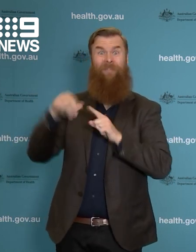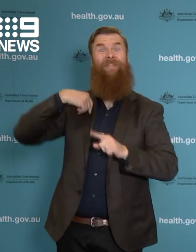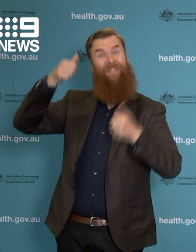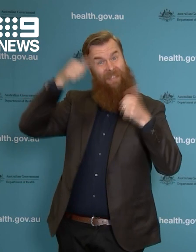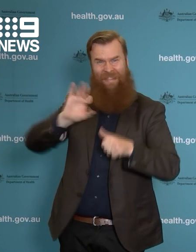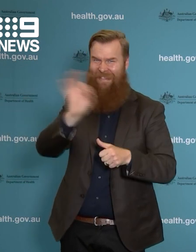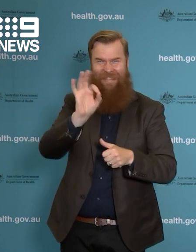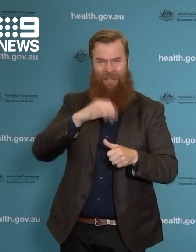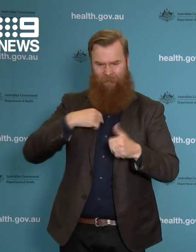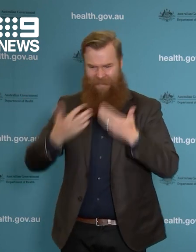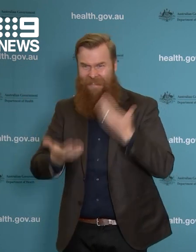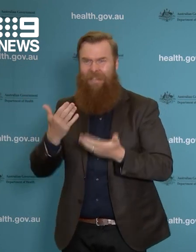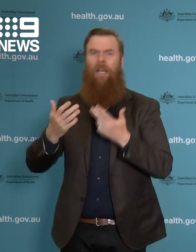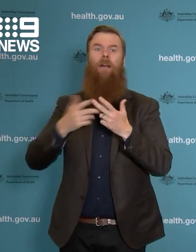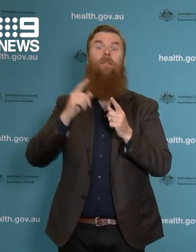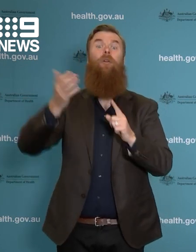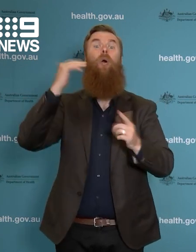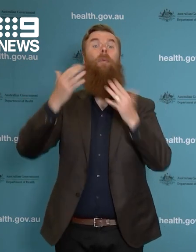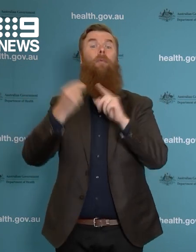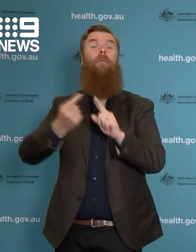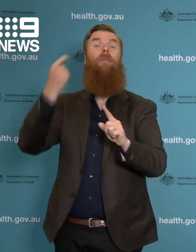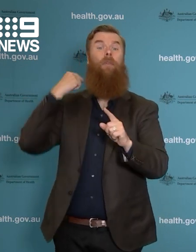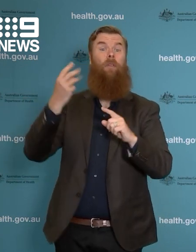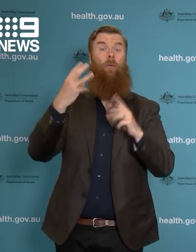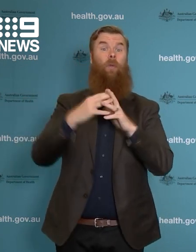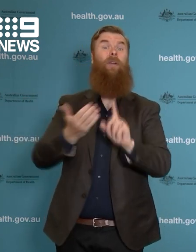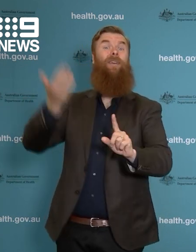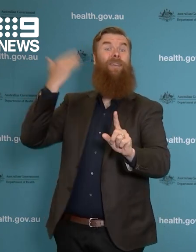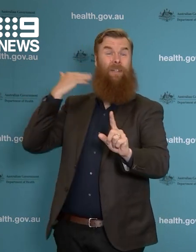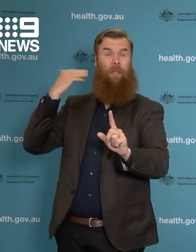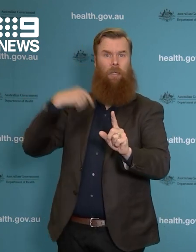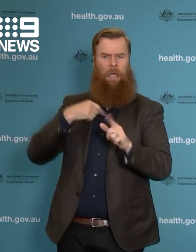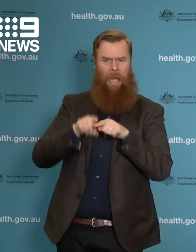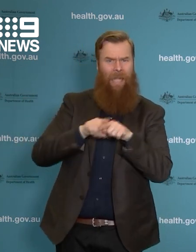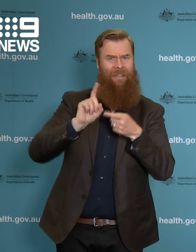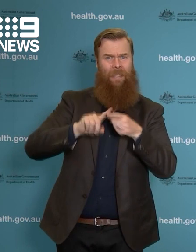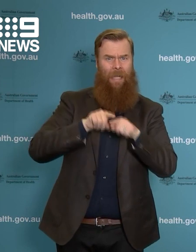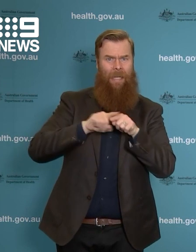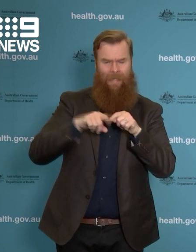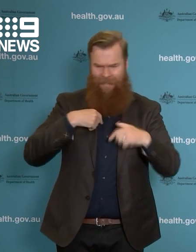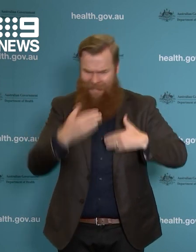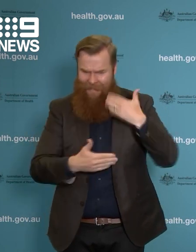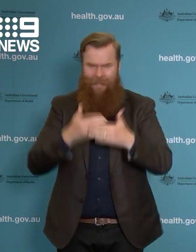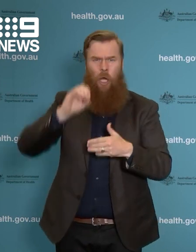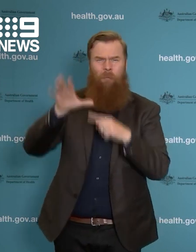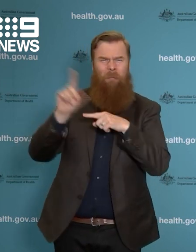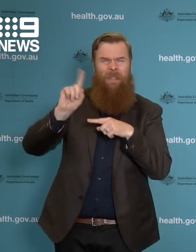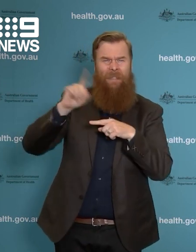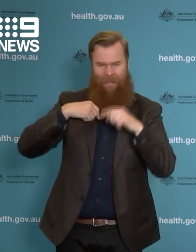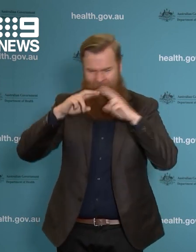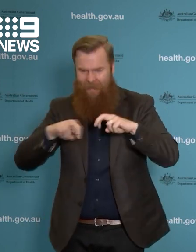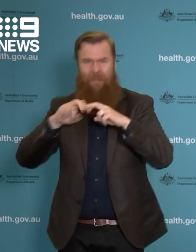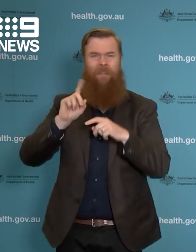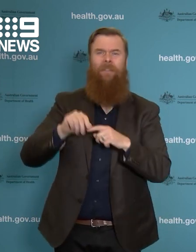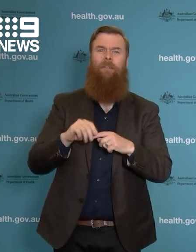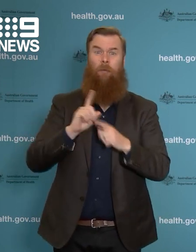three weeks ago, and every day we learn something new. So just to share that in summary, I've spoken before about what we know, what